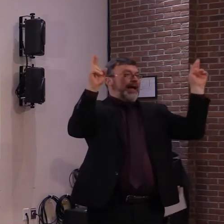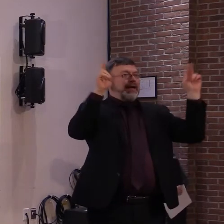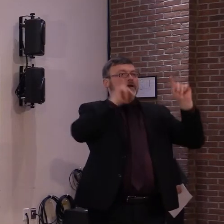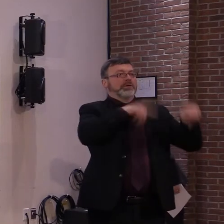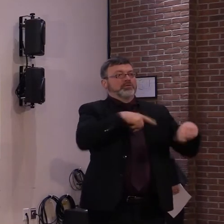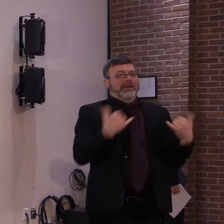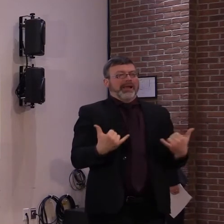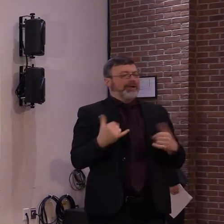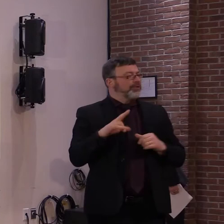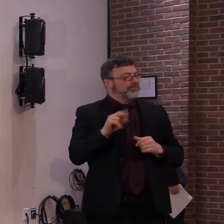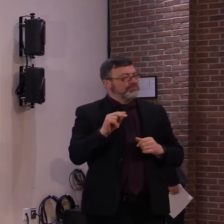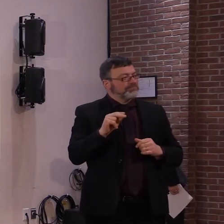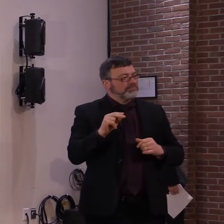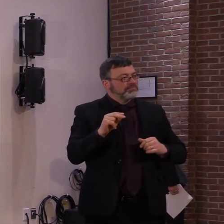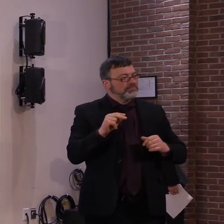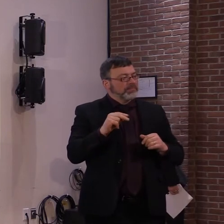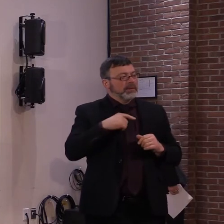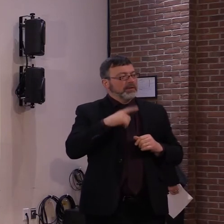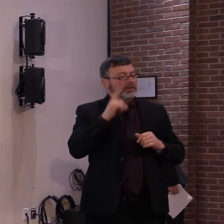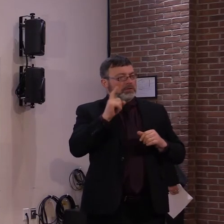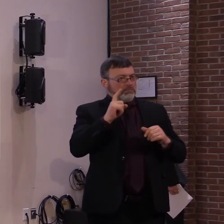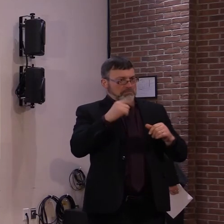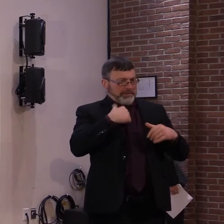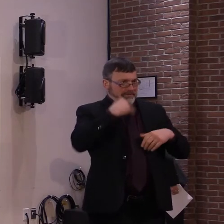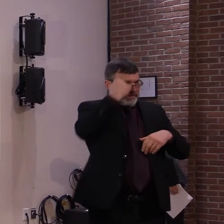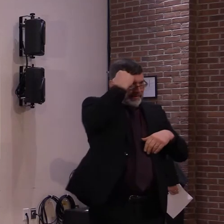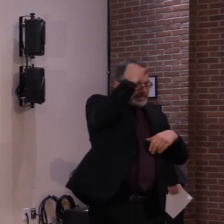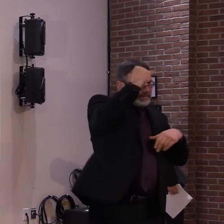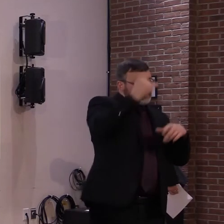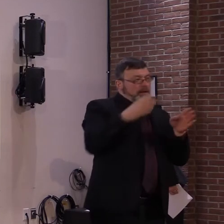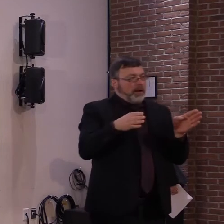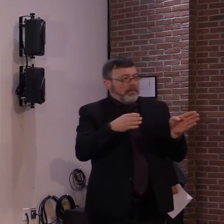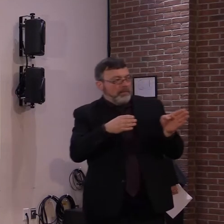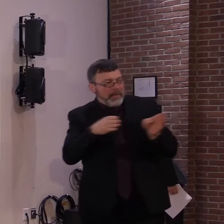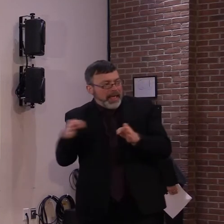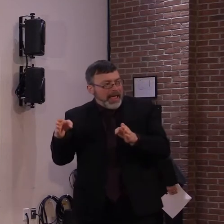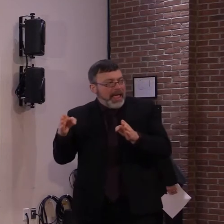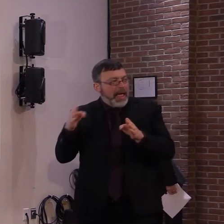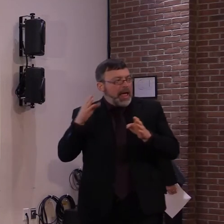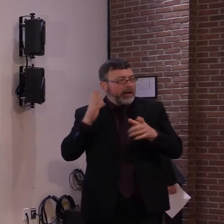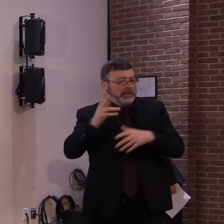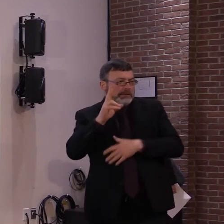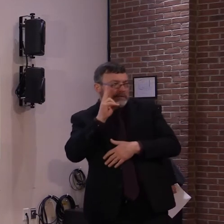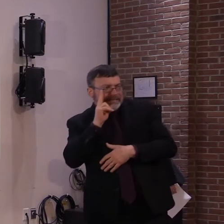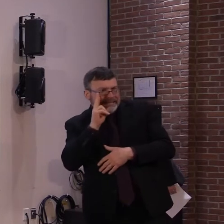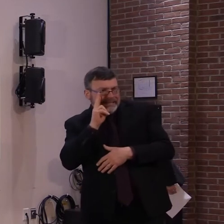We have to prepare for that. So that's why we're sort of signaling that now so we can start making the preparations.